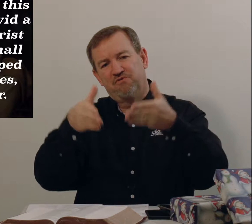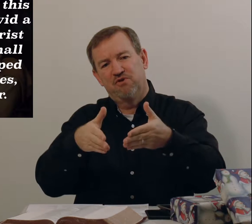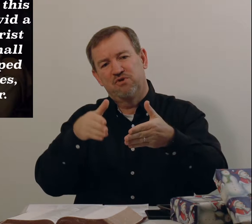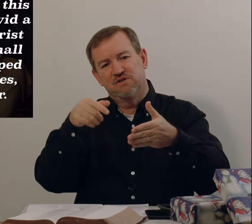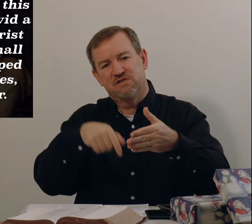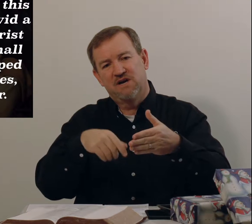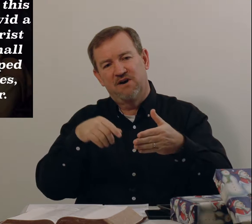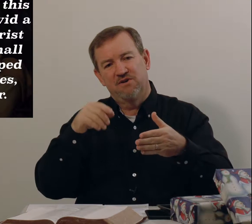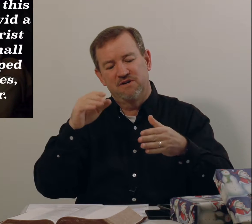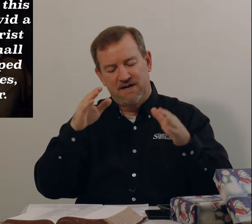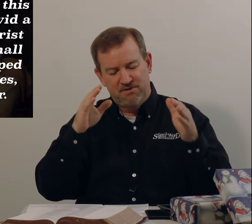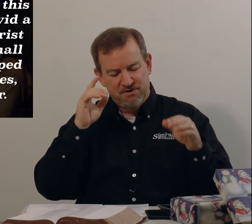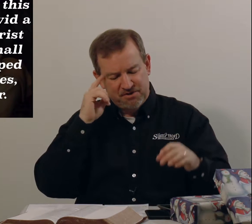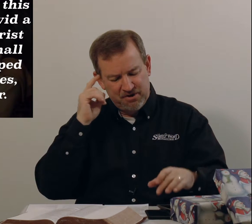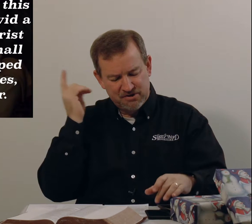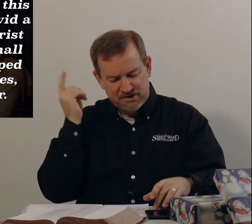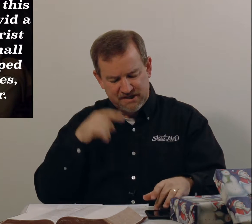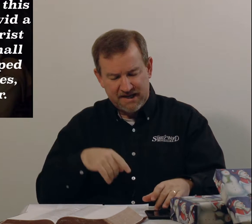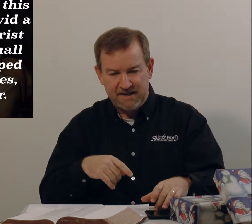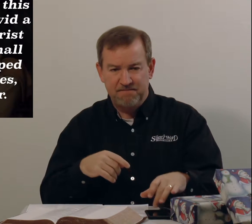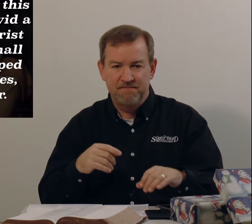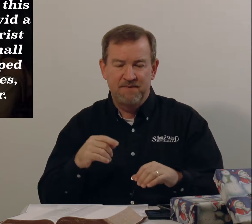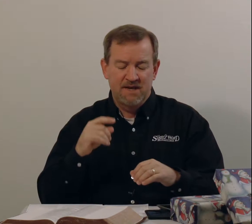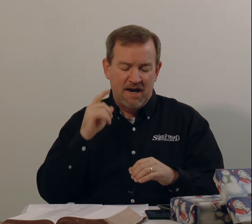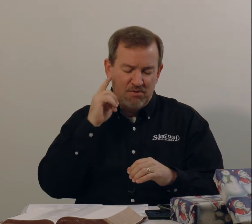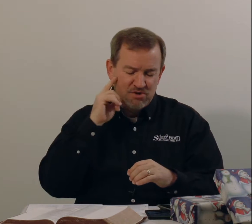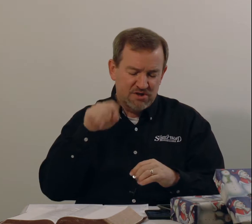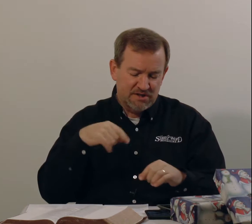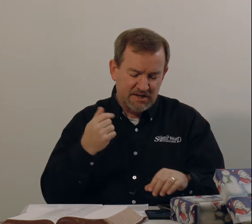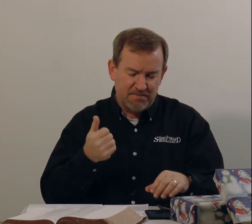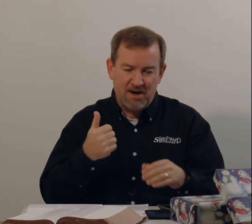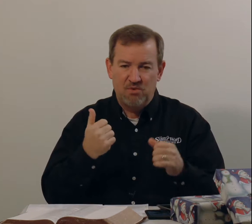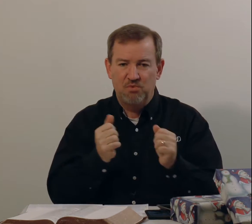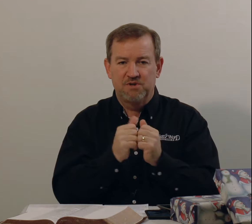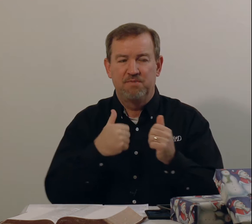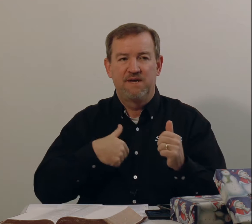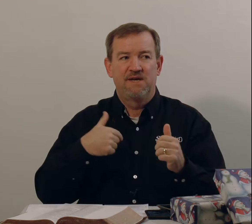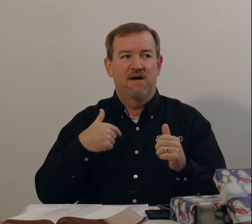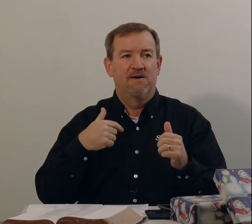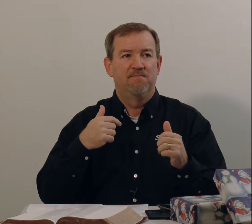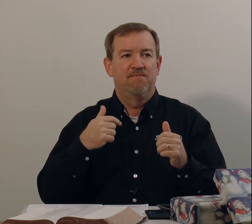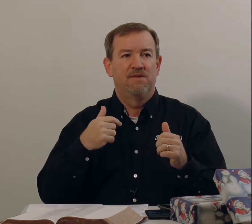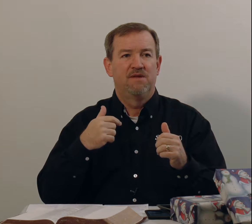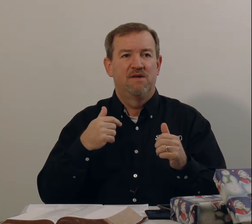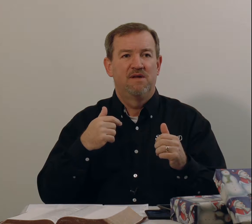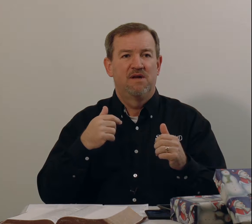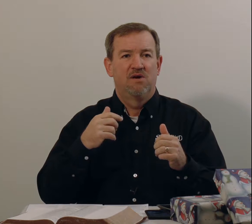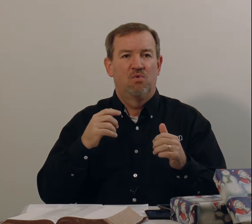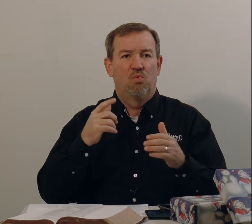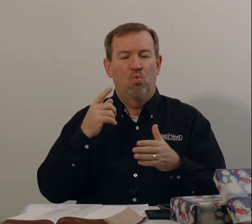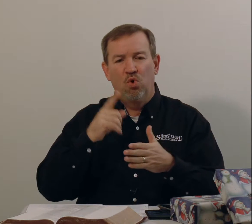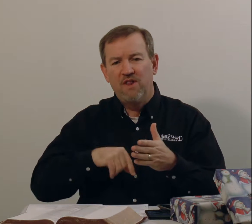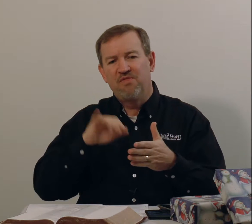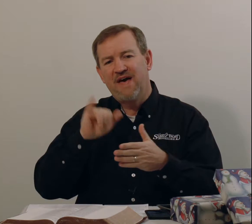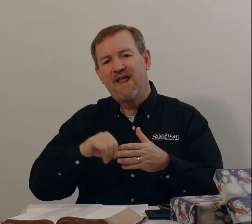focus our thoughts today. I want you to think about with me what that